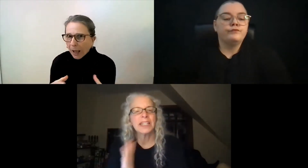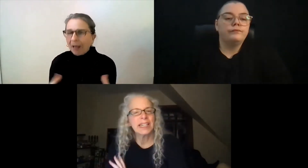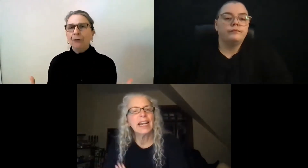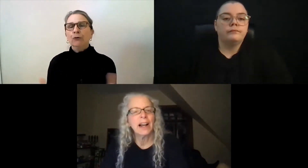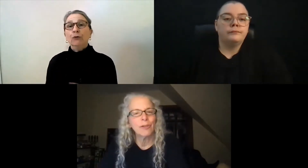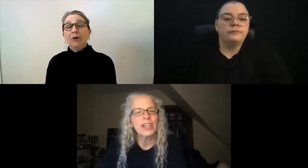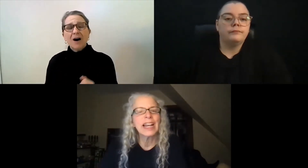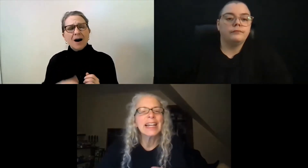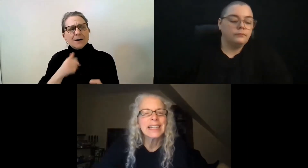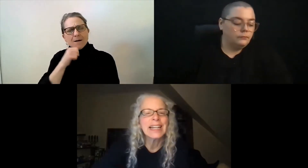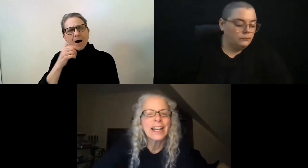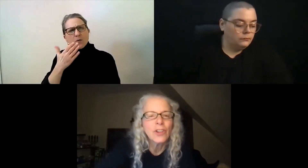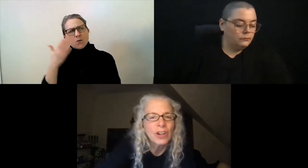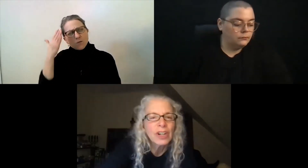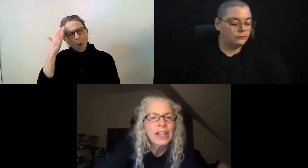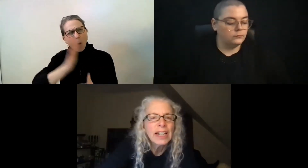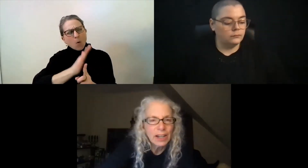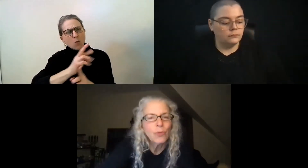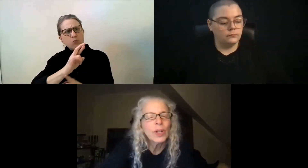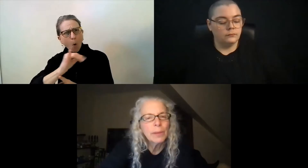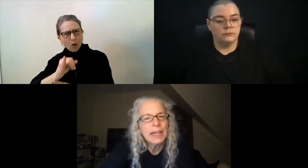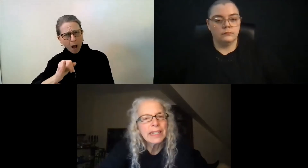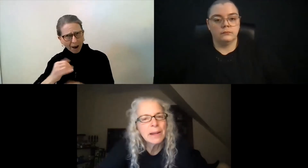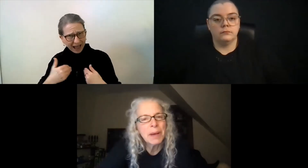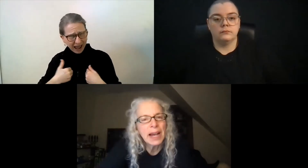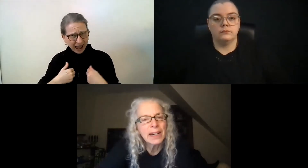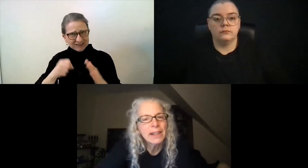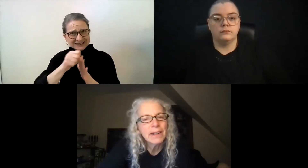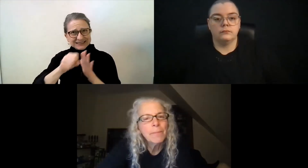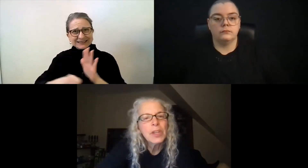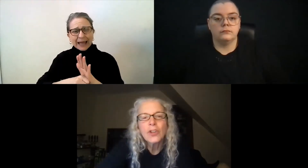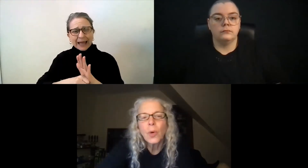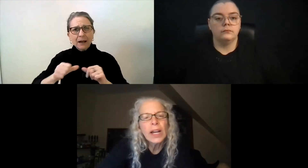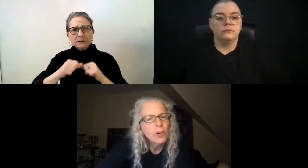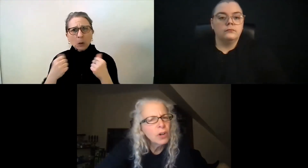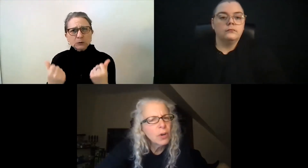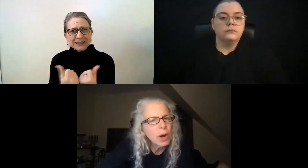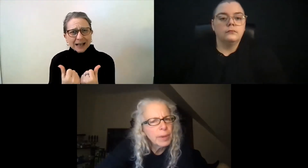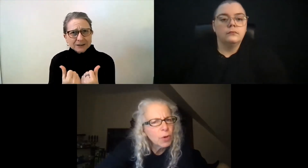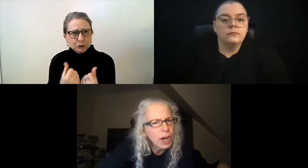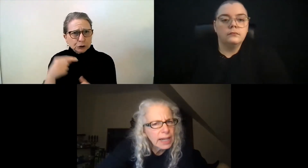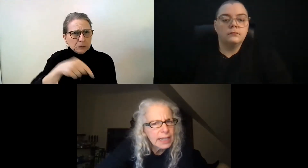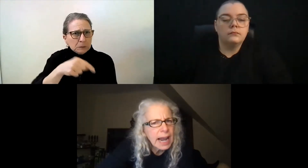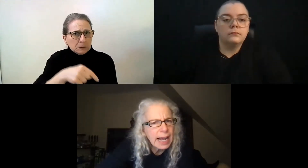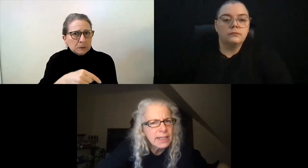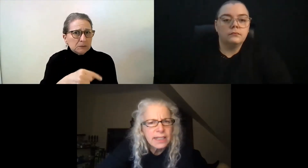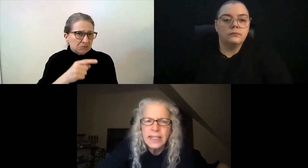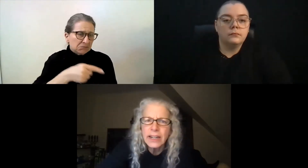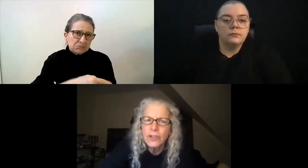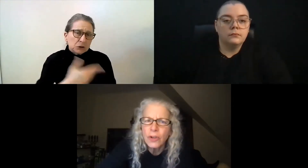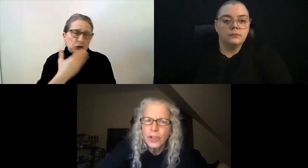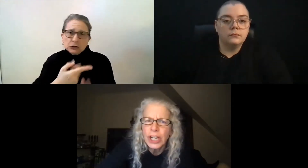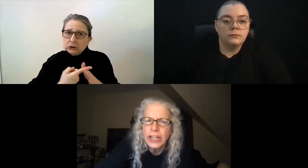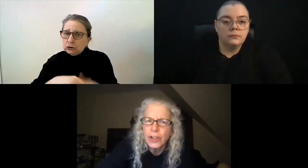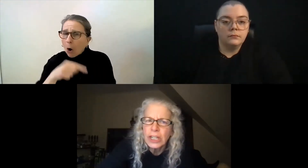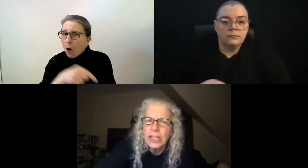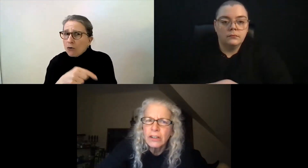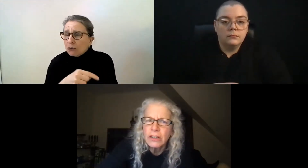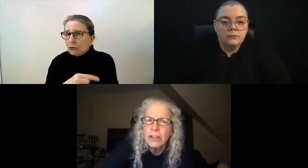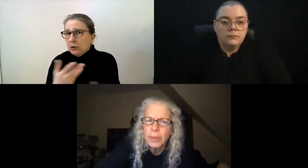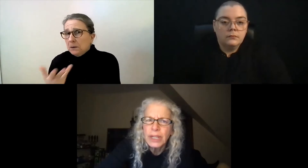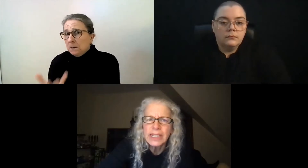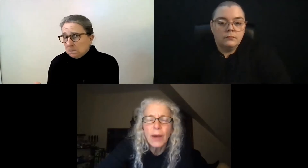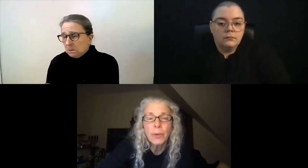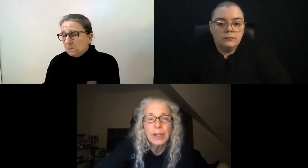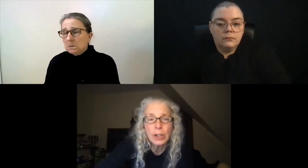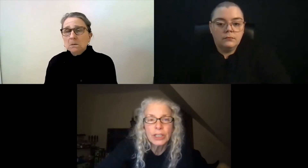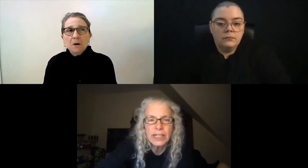go up to the State House and get together, it really makes an impact. So I don't know, mean, Rhode Island has a state association here,